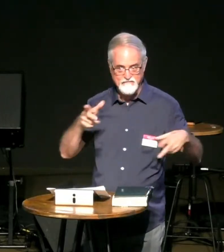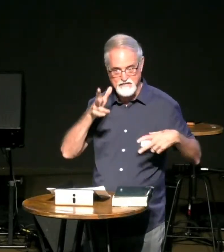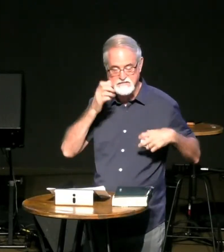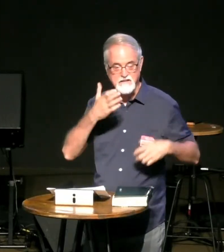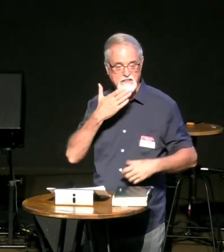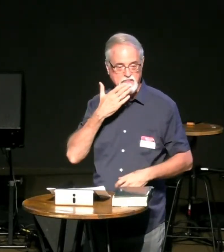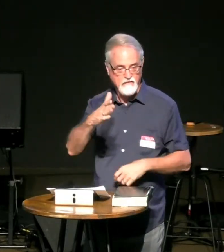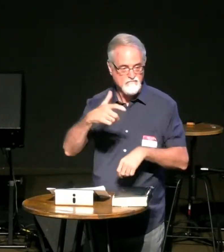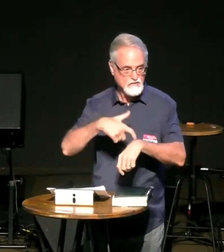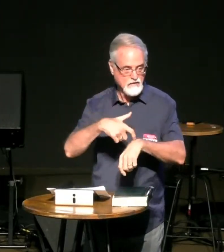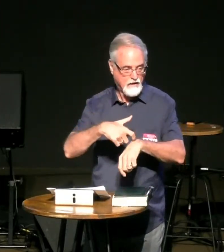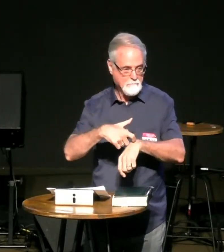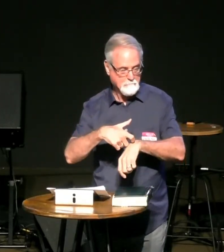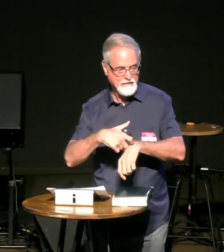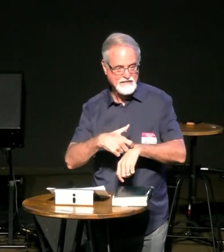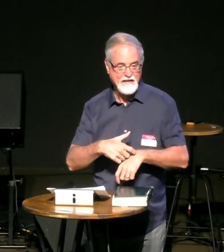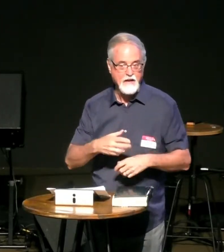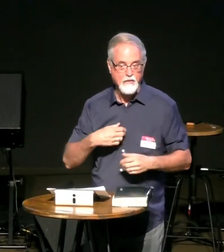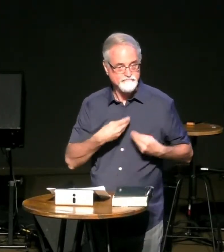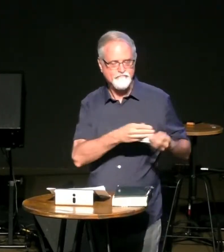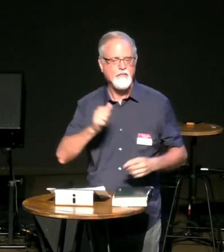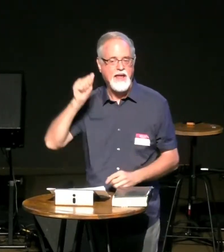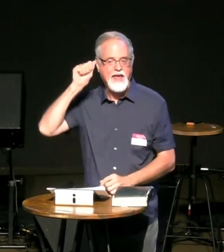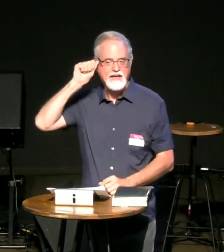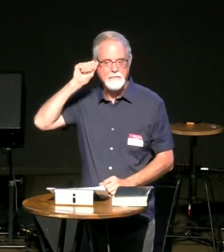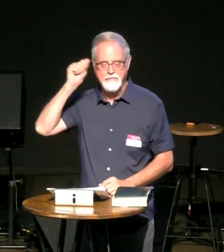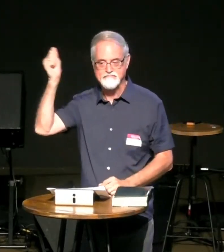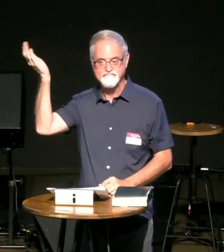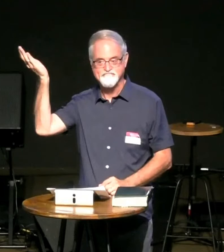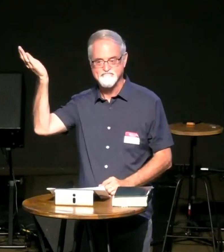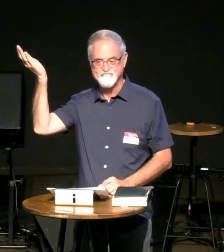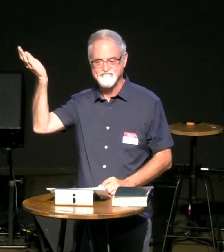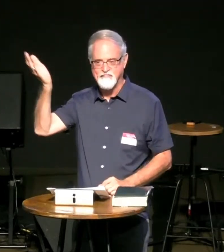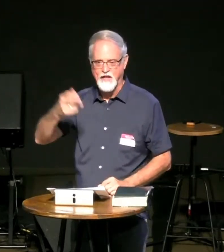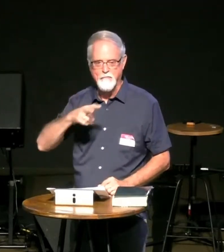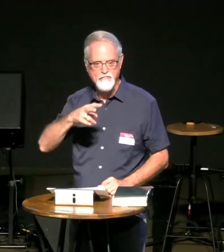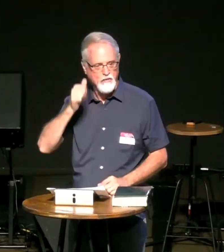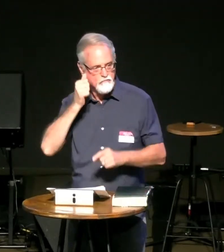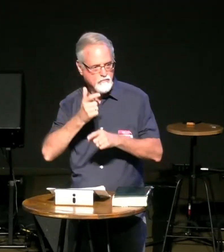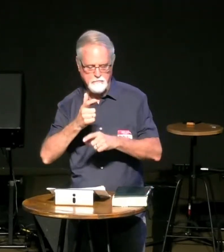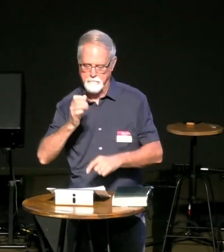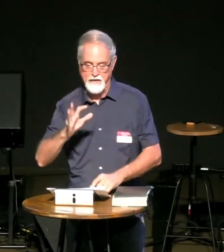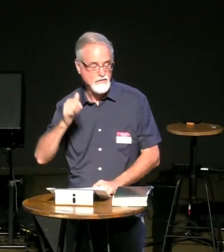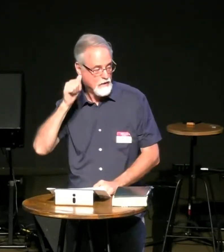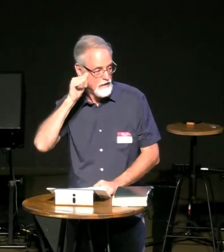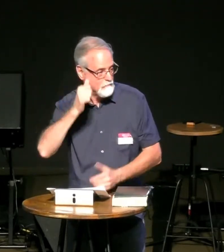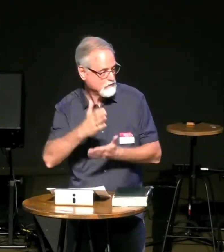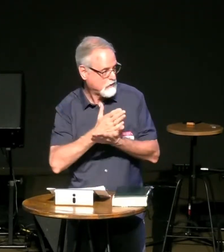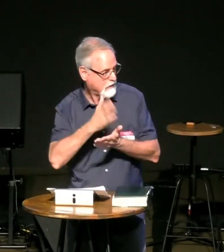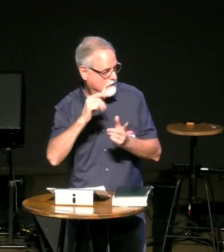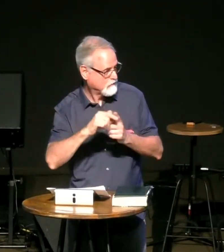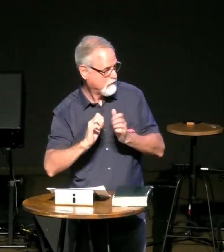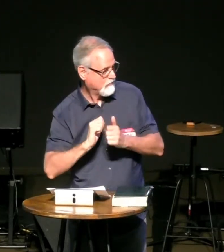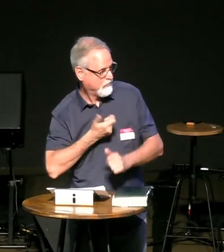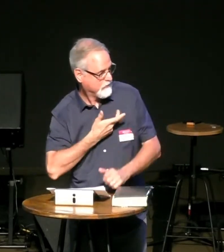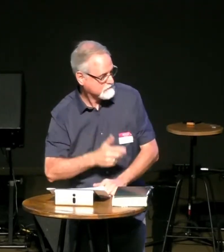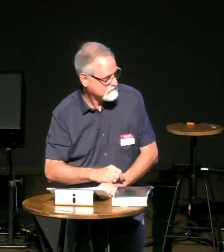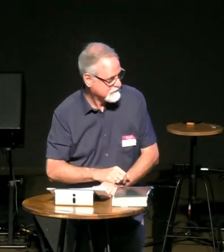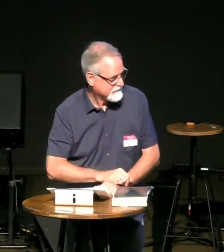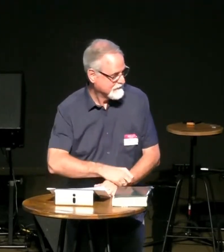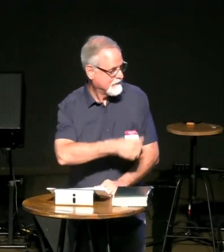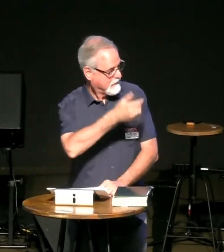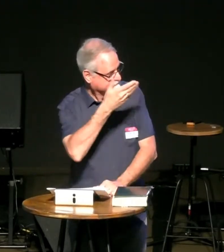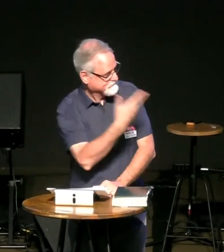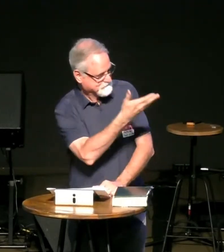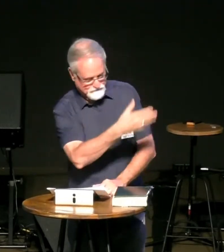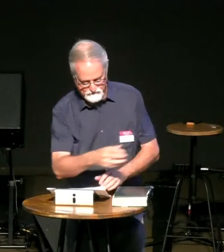amen to you right for you hearing people i want to thank you for your listening to my first part of the sermon and now pastor adam is going